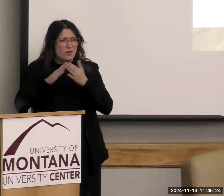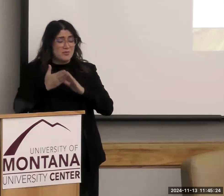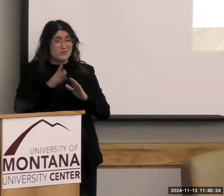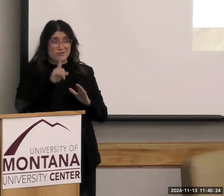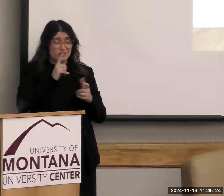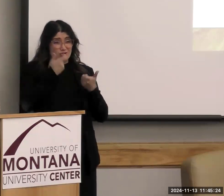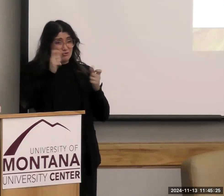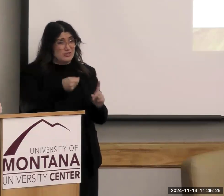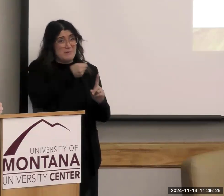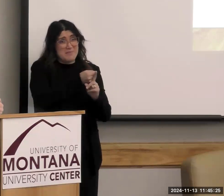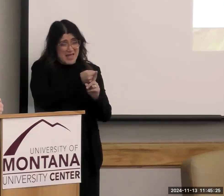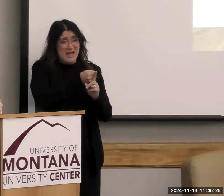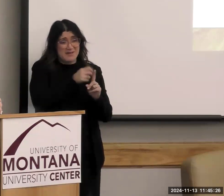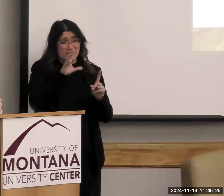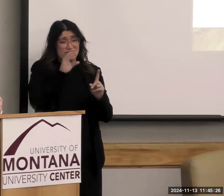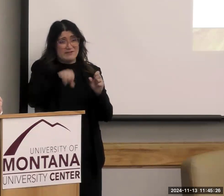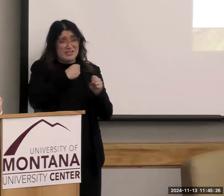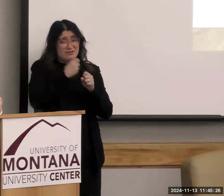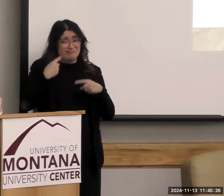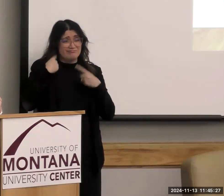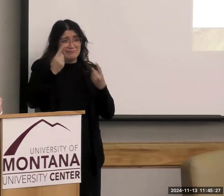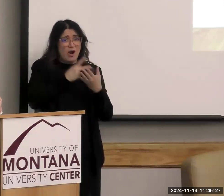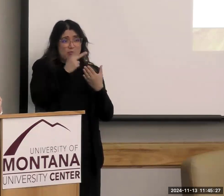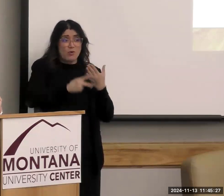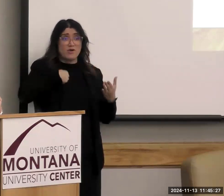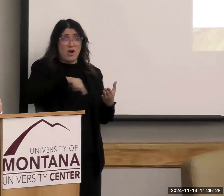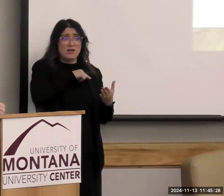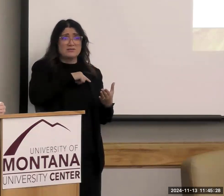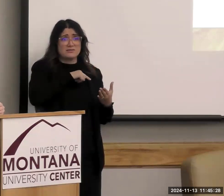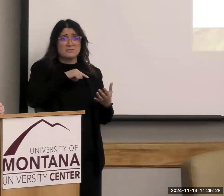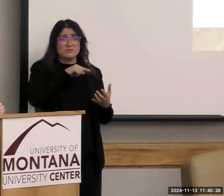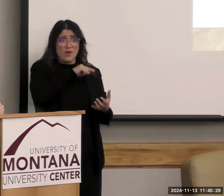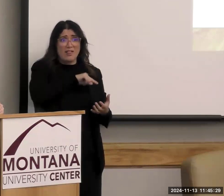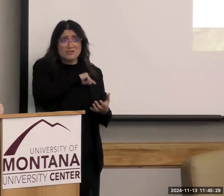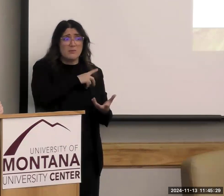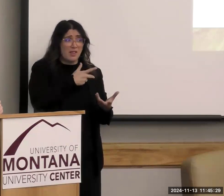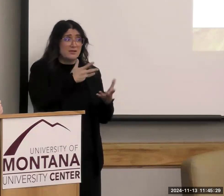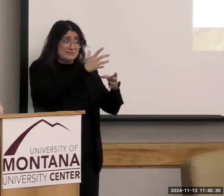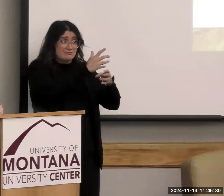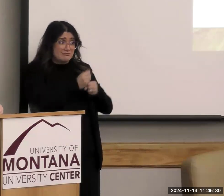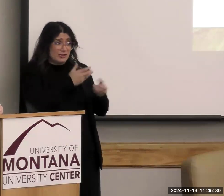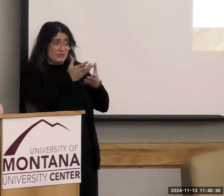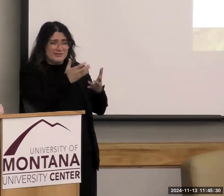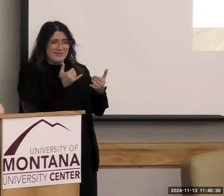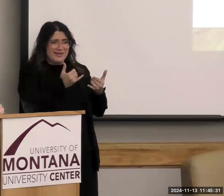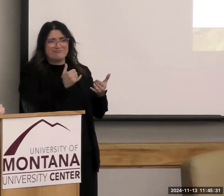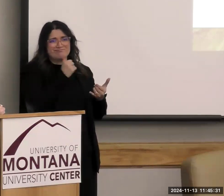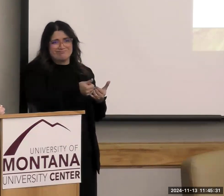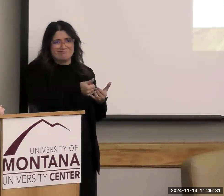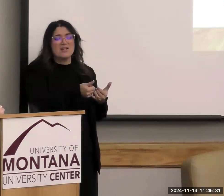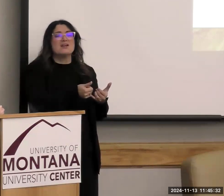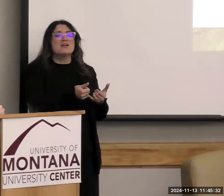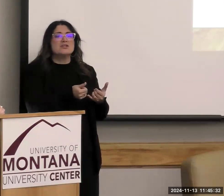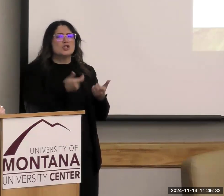you know, programs such as ours were eligible to receive those services and they are not anymore. So it's a huge impact on our